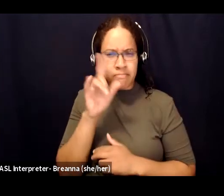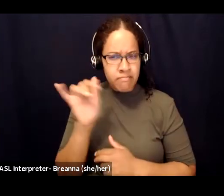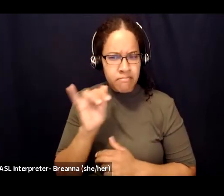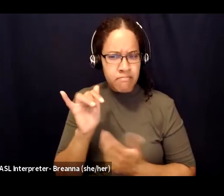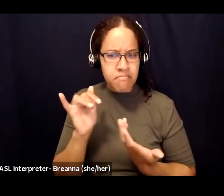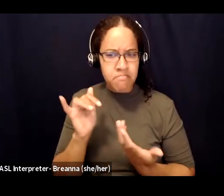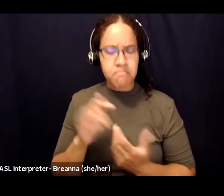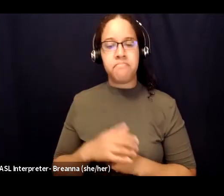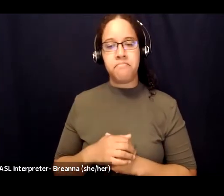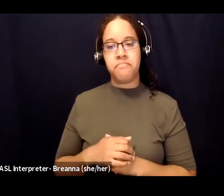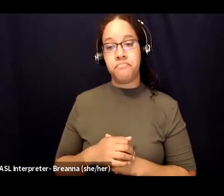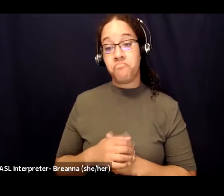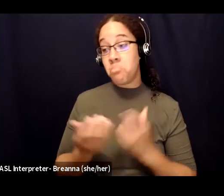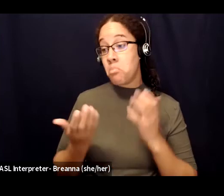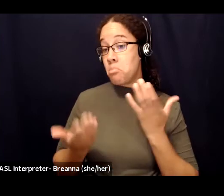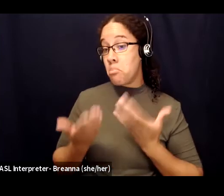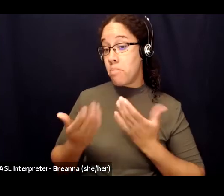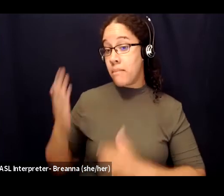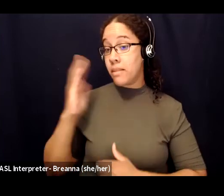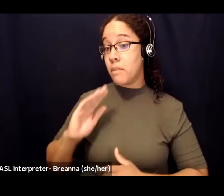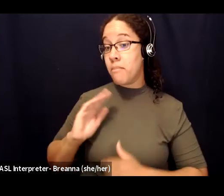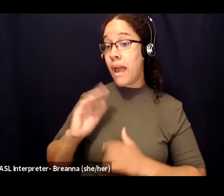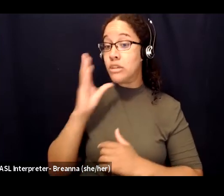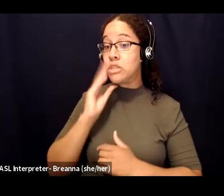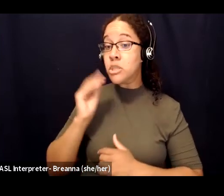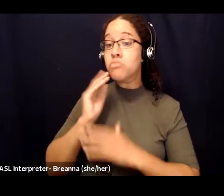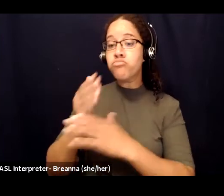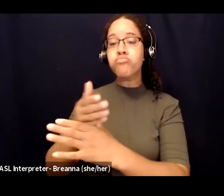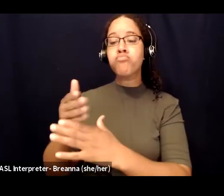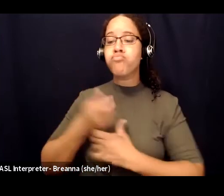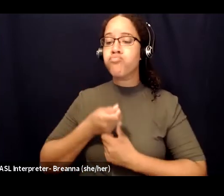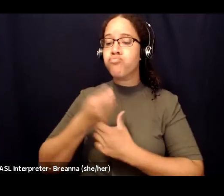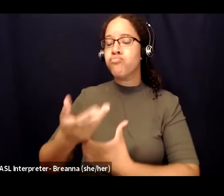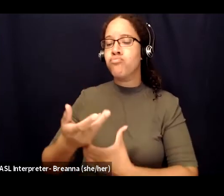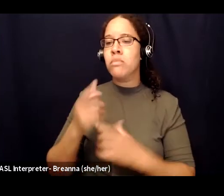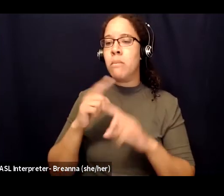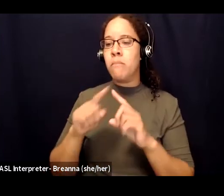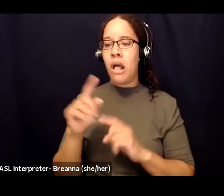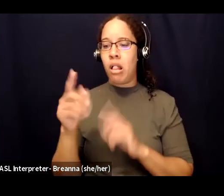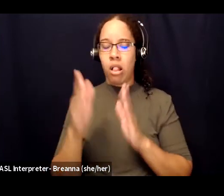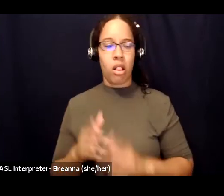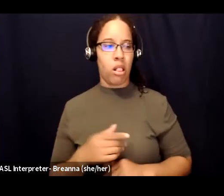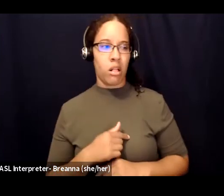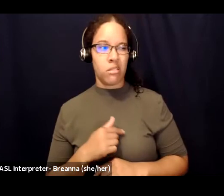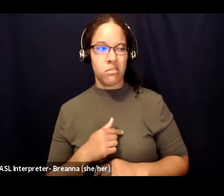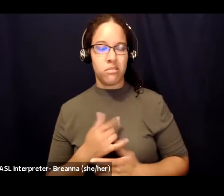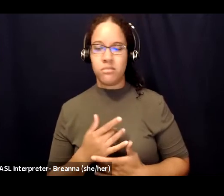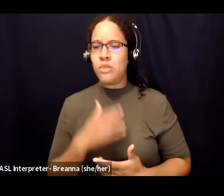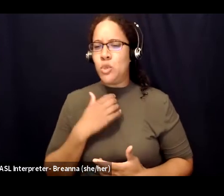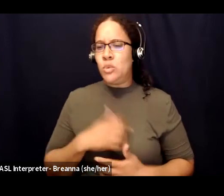experience before and you wish you would have had a different response or maybe the response you received was really supportive or maybe